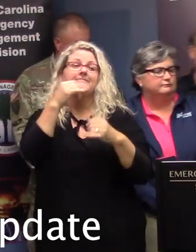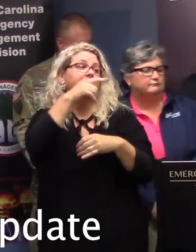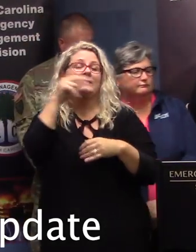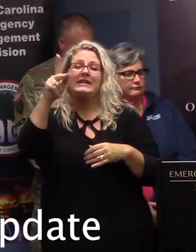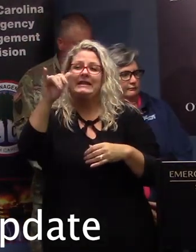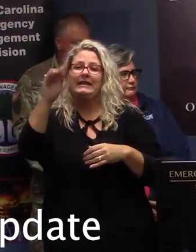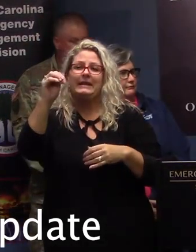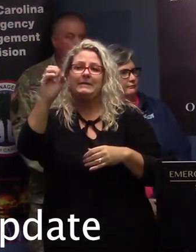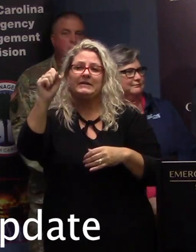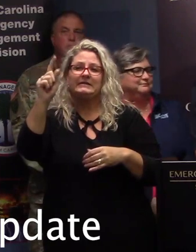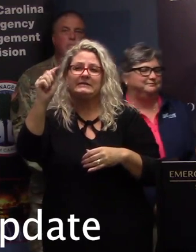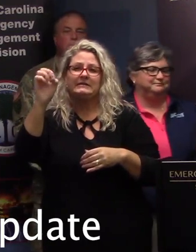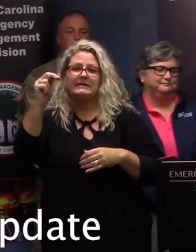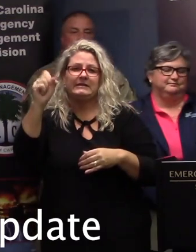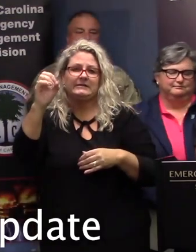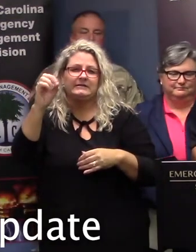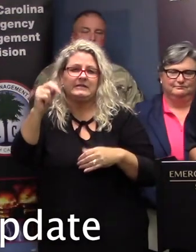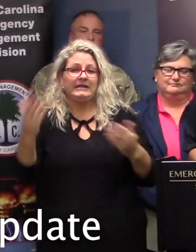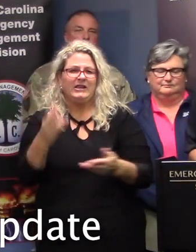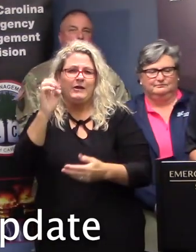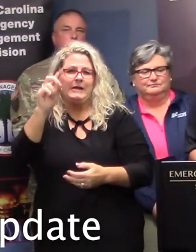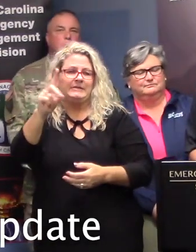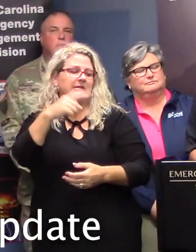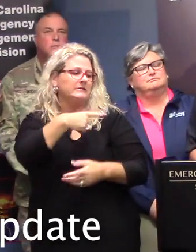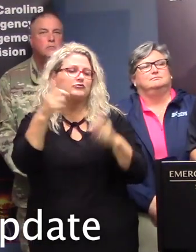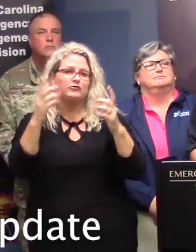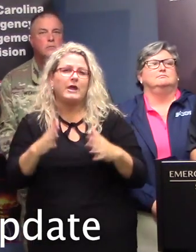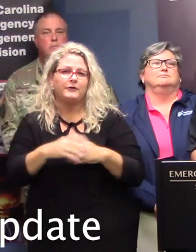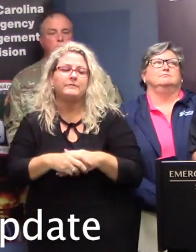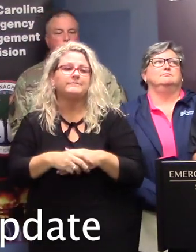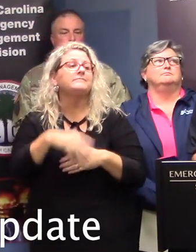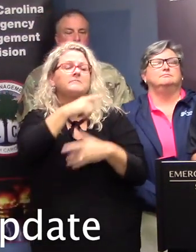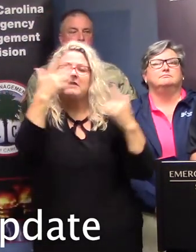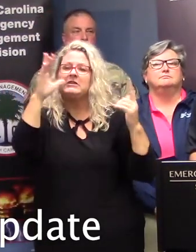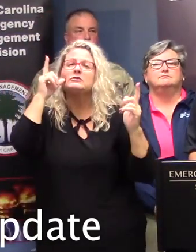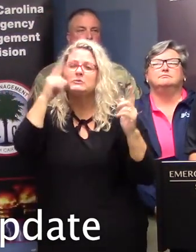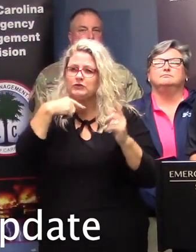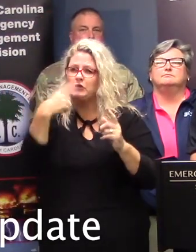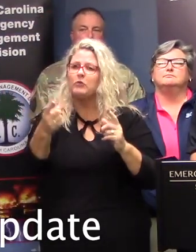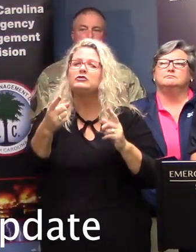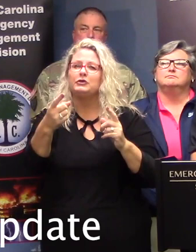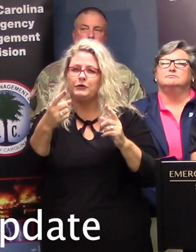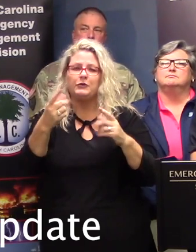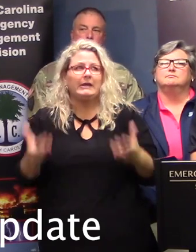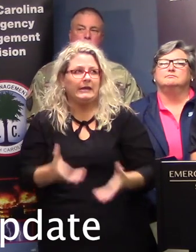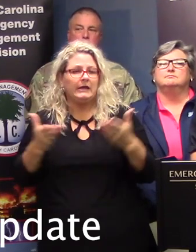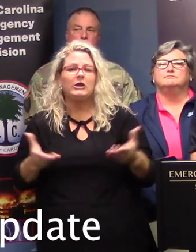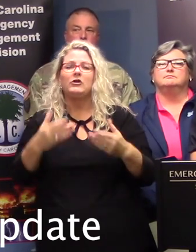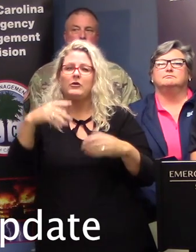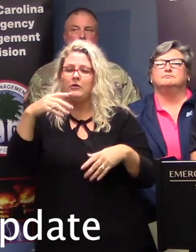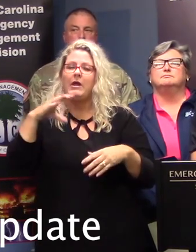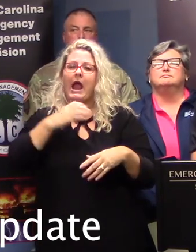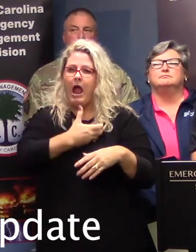Emergency Management Division. Kim. Thank you, sir. We'd already mentioned earlier that the SEAC is fully operational here in Pine